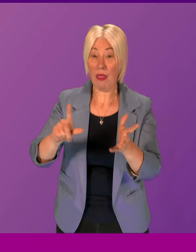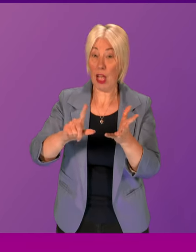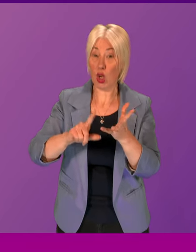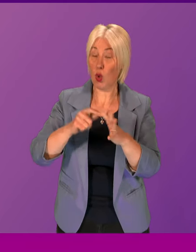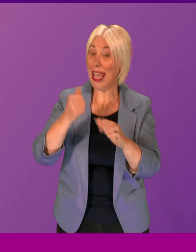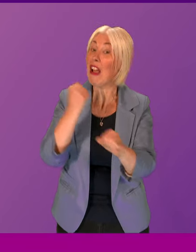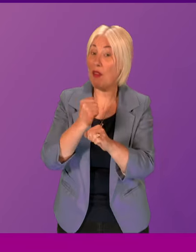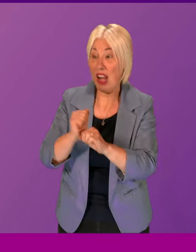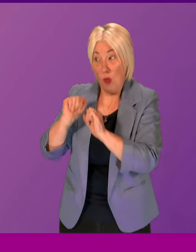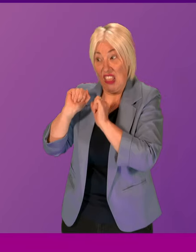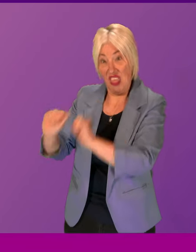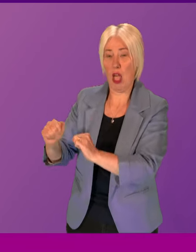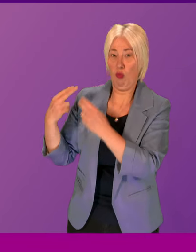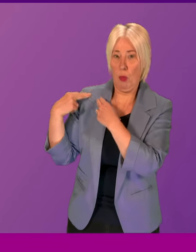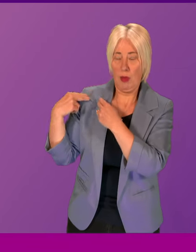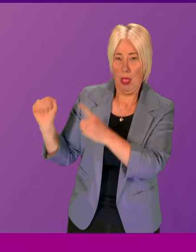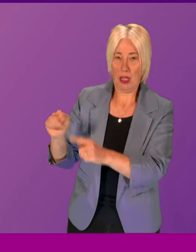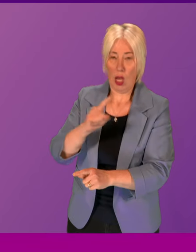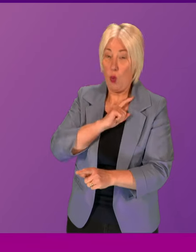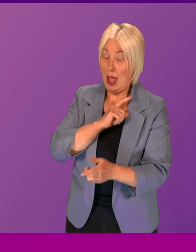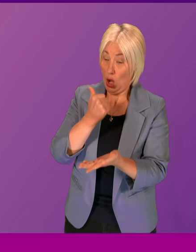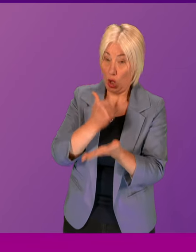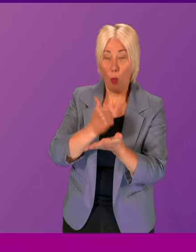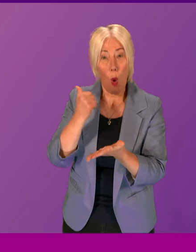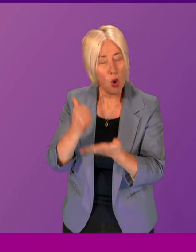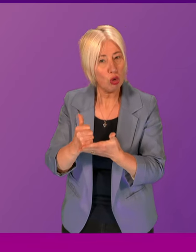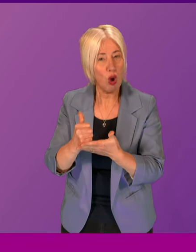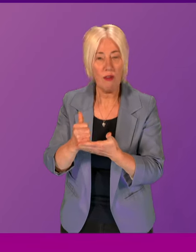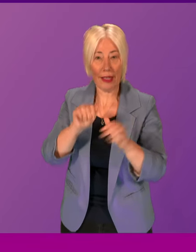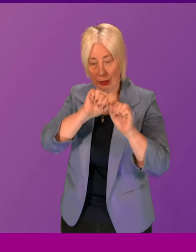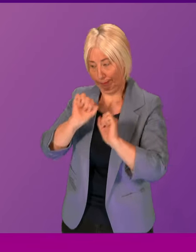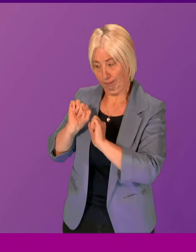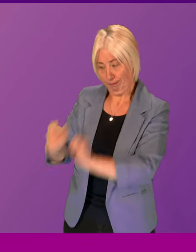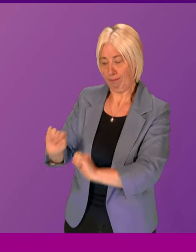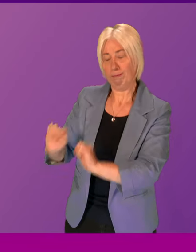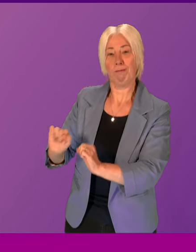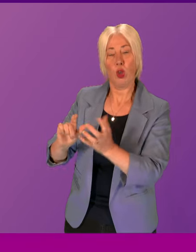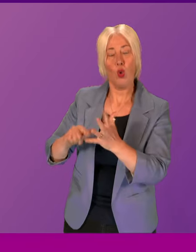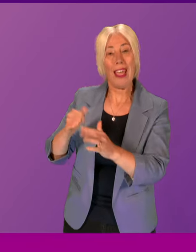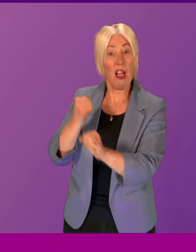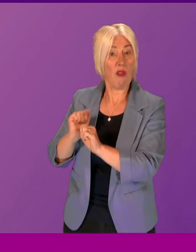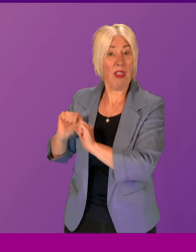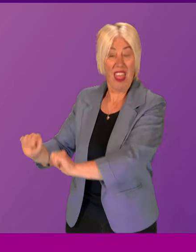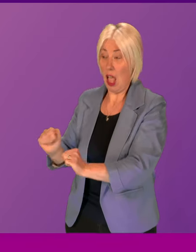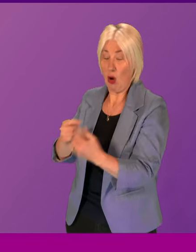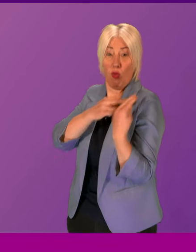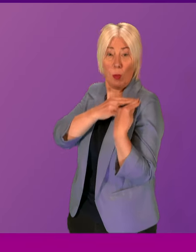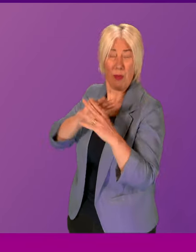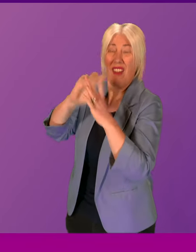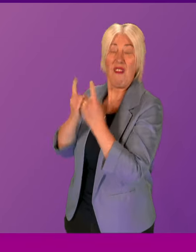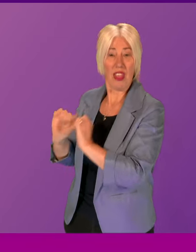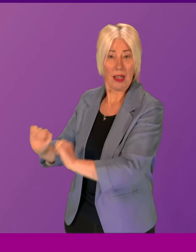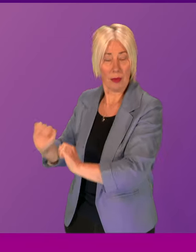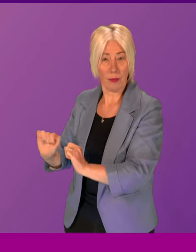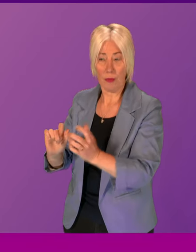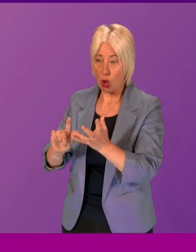watch. That happened because of a post office that's wholly reserved to the UK government. And UK government ministers of